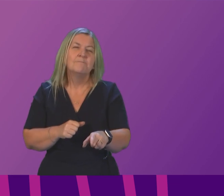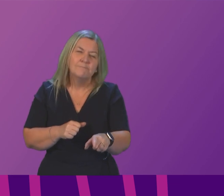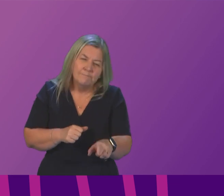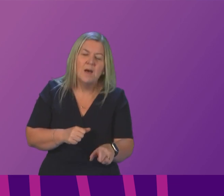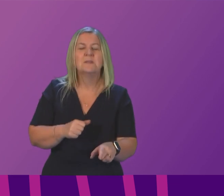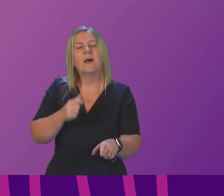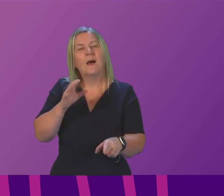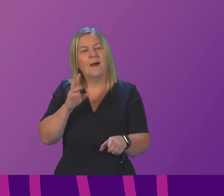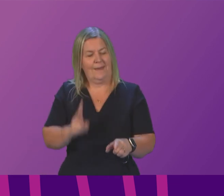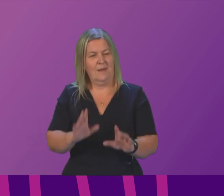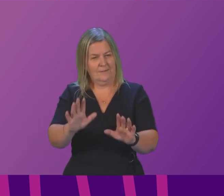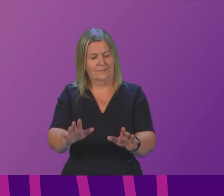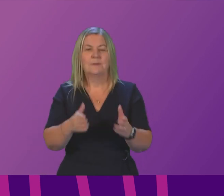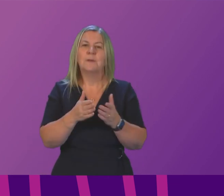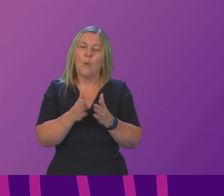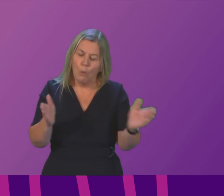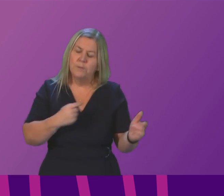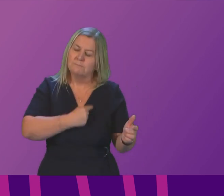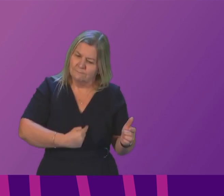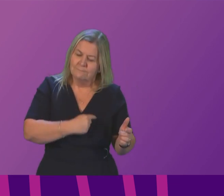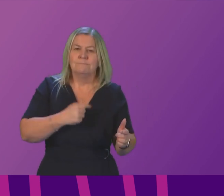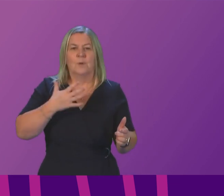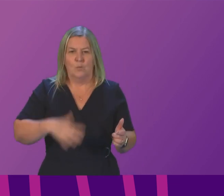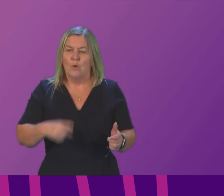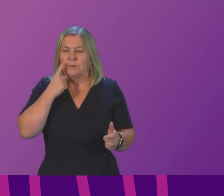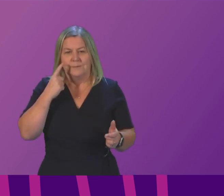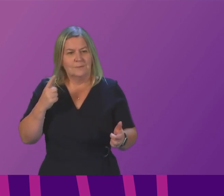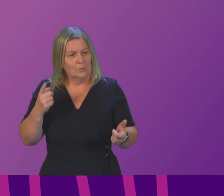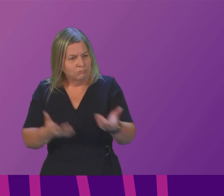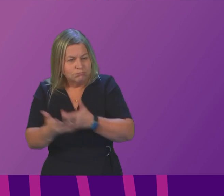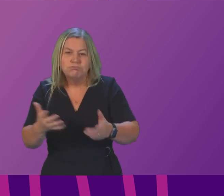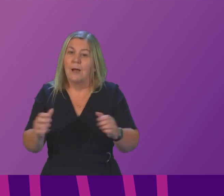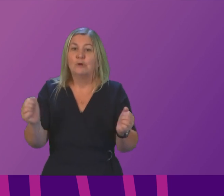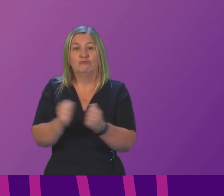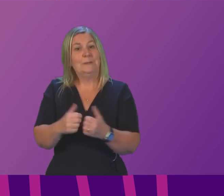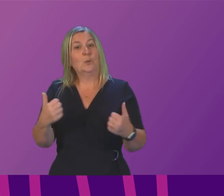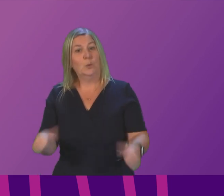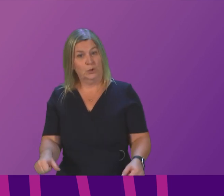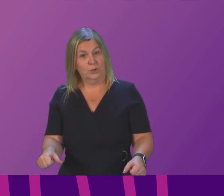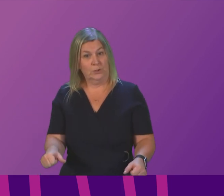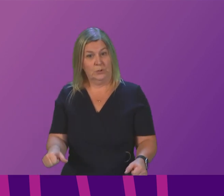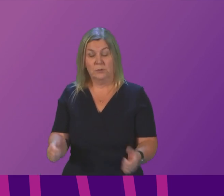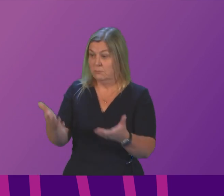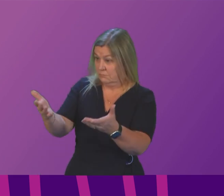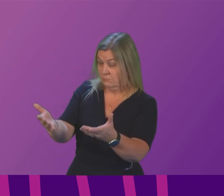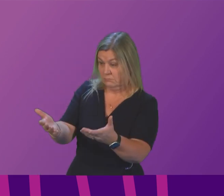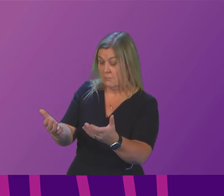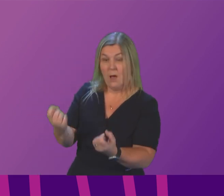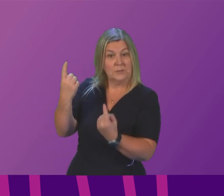ask again in that spirit of openness and sincerity in trying to find the solutions to this Douglas Ross to consider I accept his sincerity